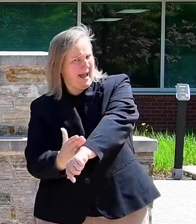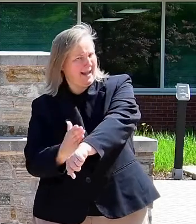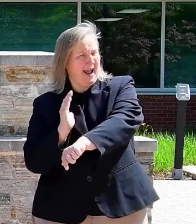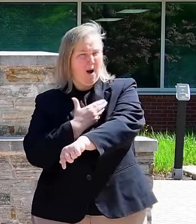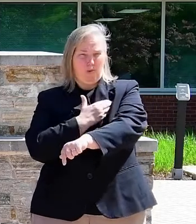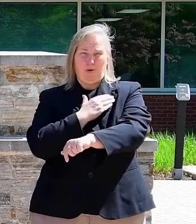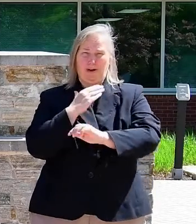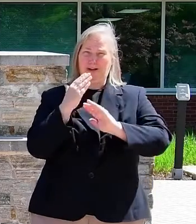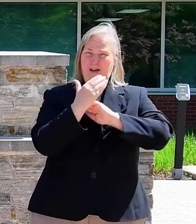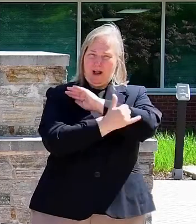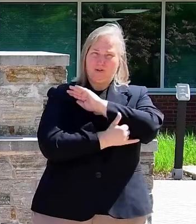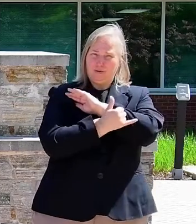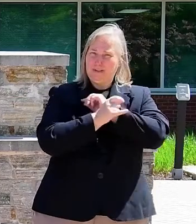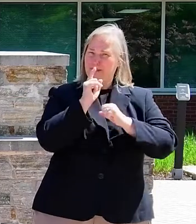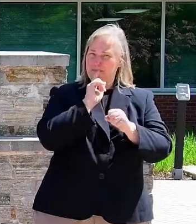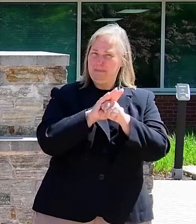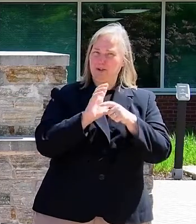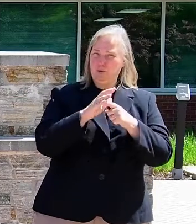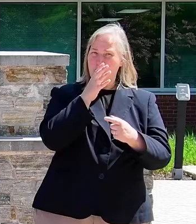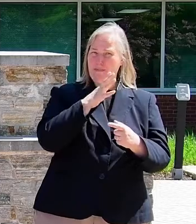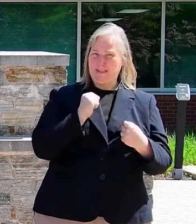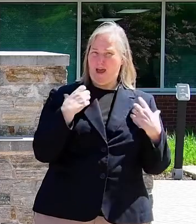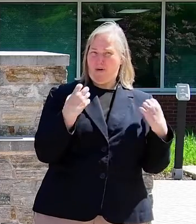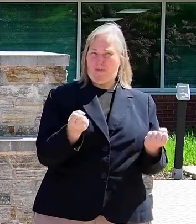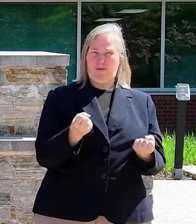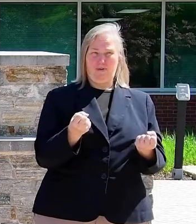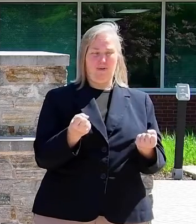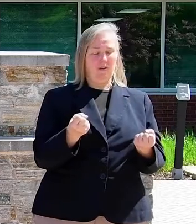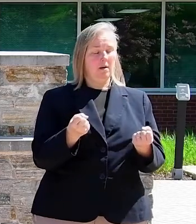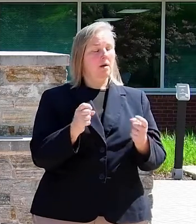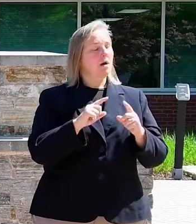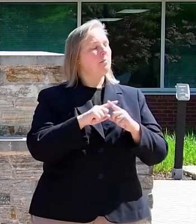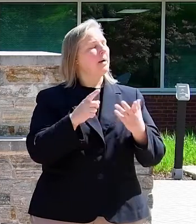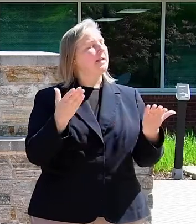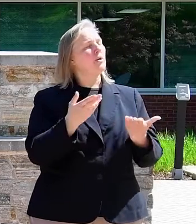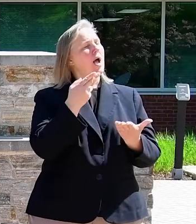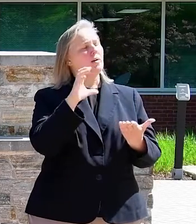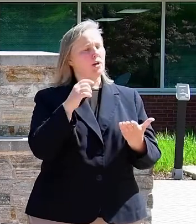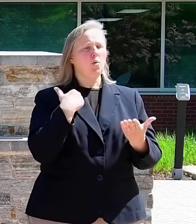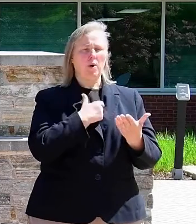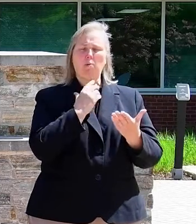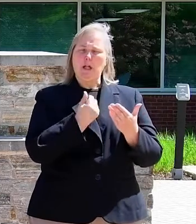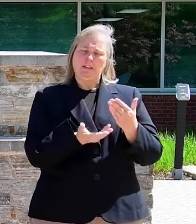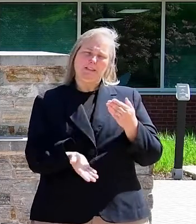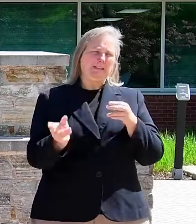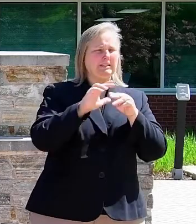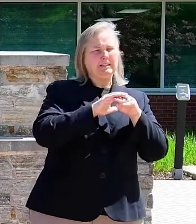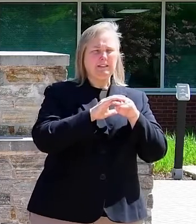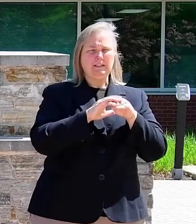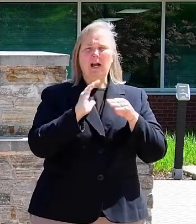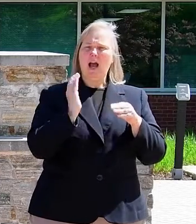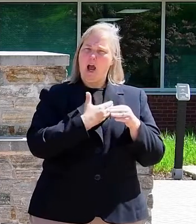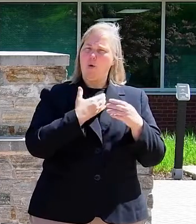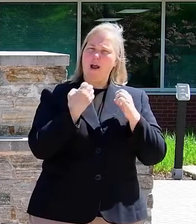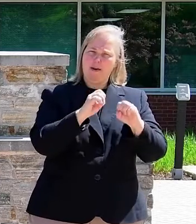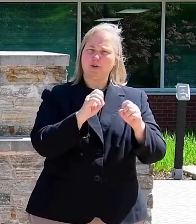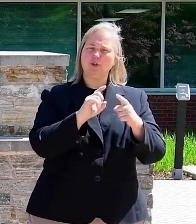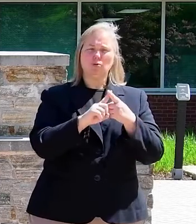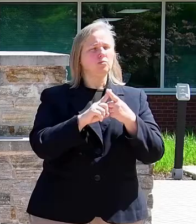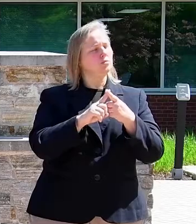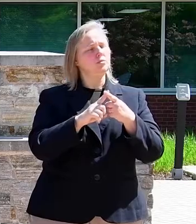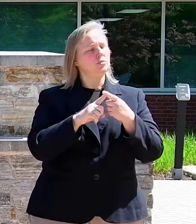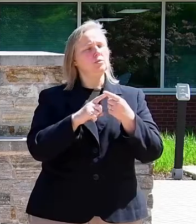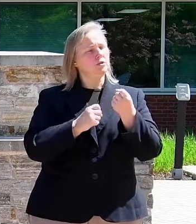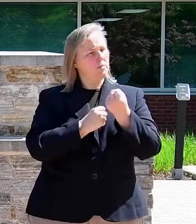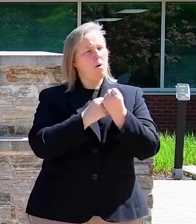commitment to women's health. But in Howard County, we will redouble our efforts to support the health